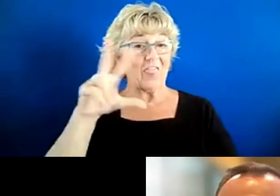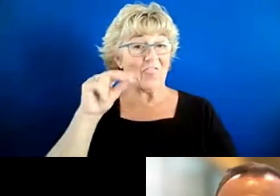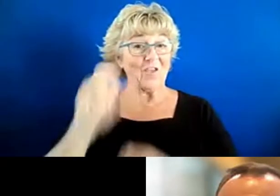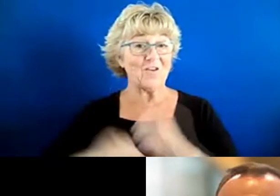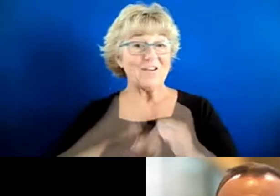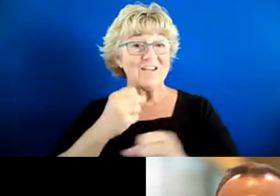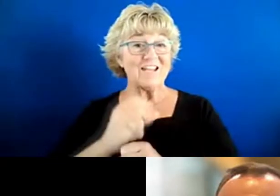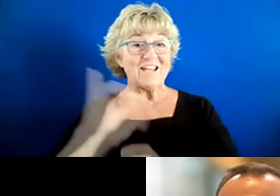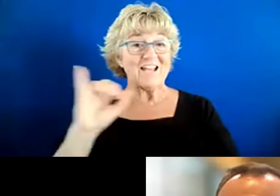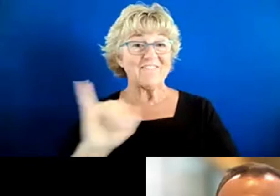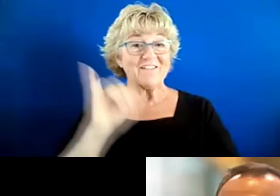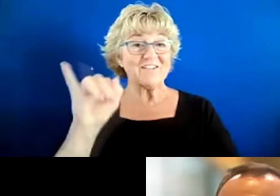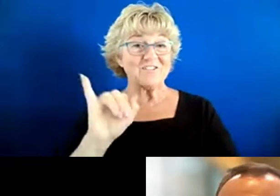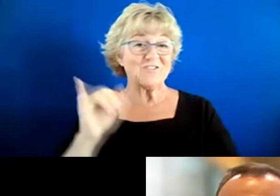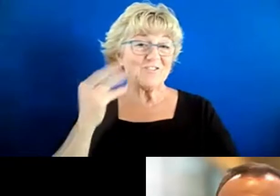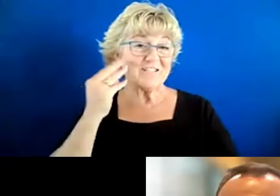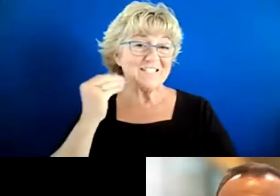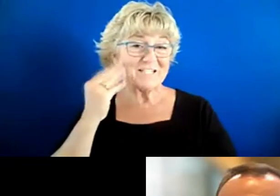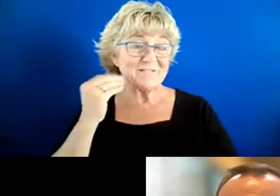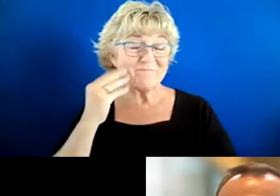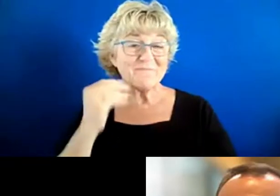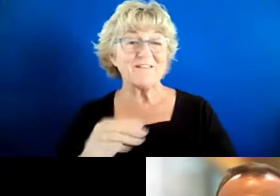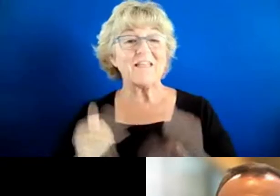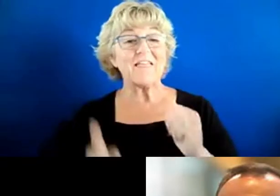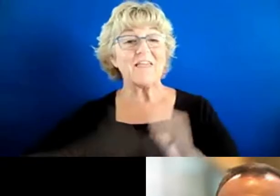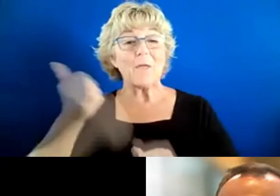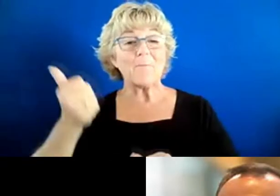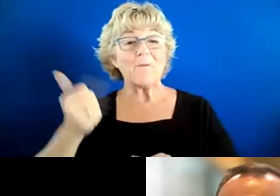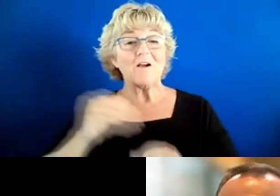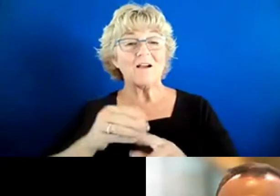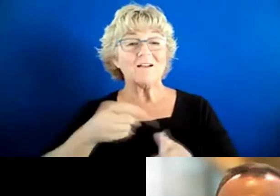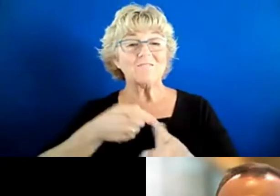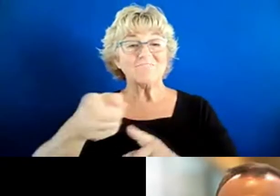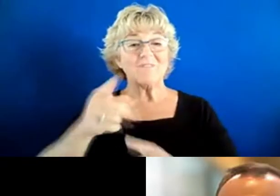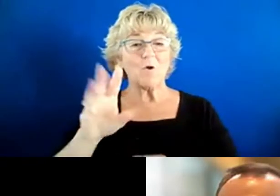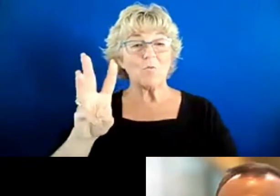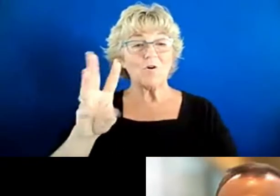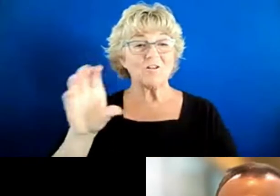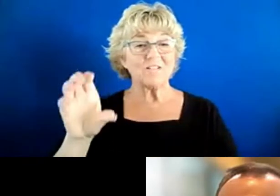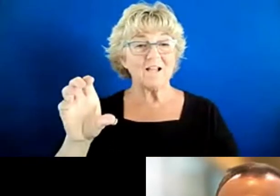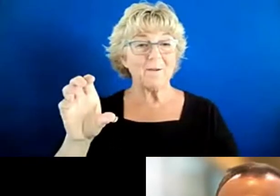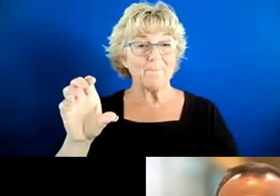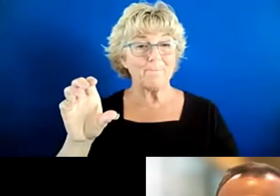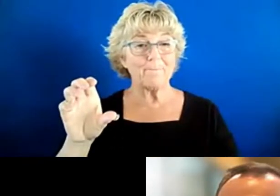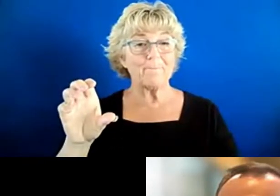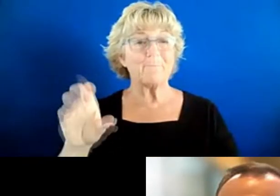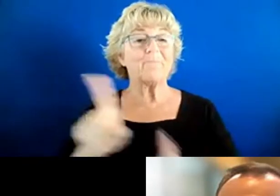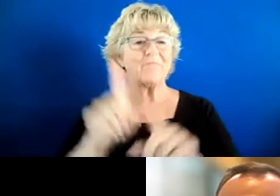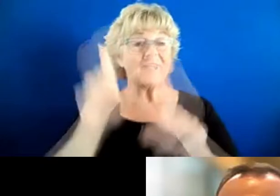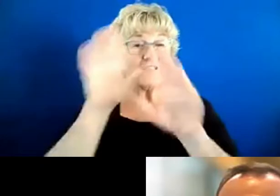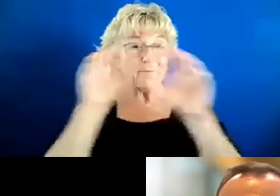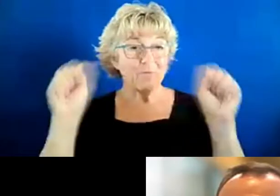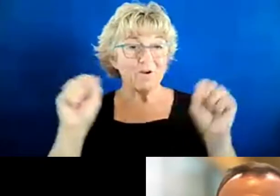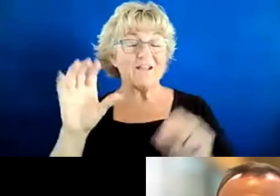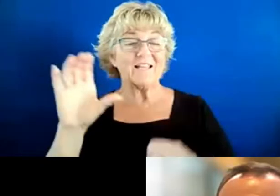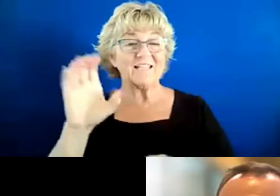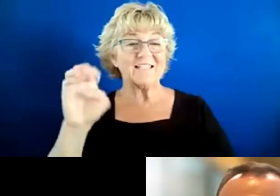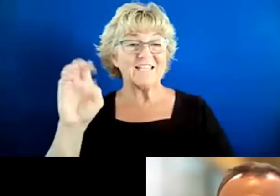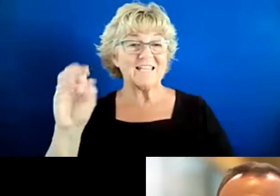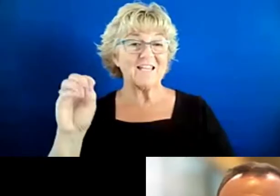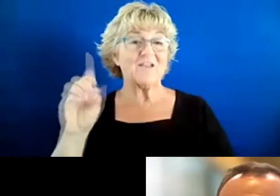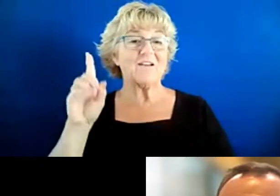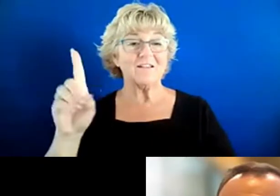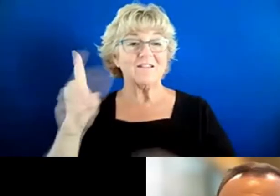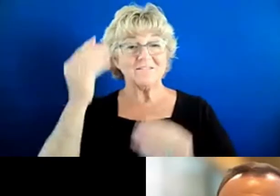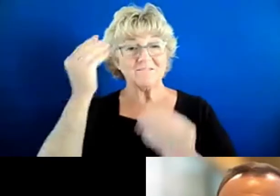insurance industry experience, the majority in workers' compensation. As the president and CEO, he reports